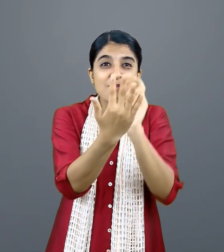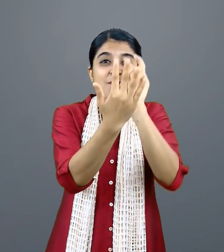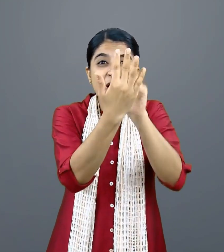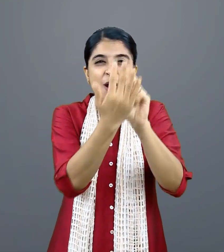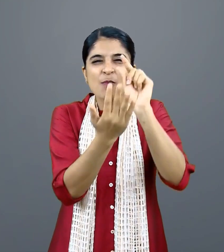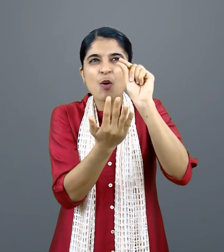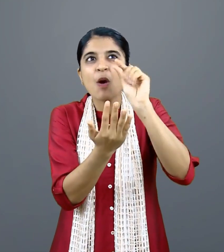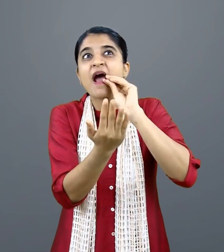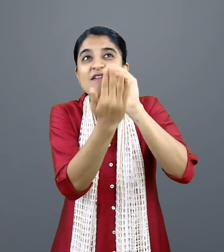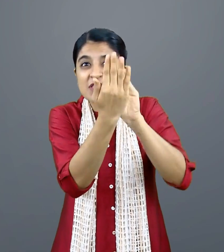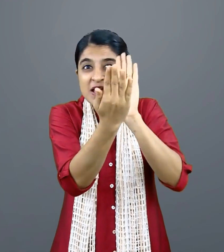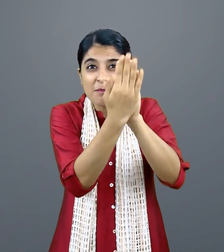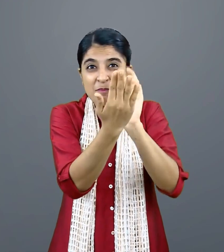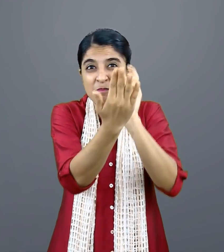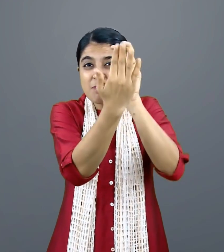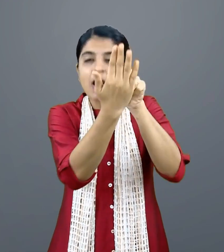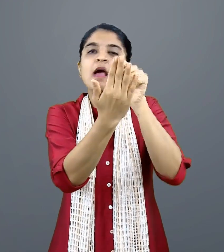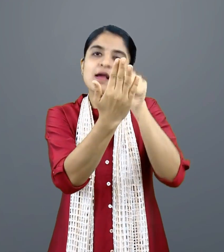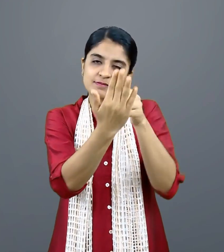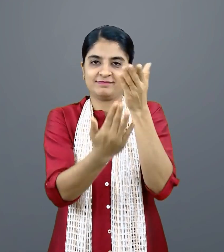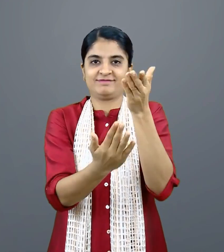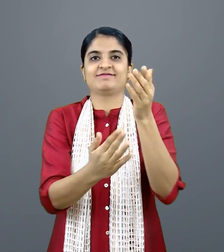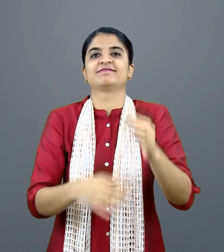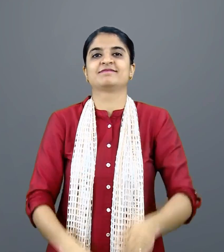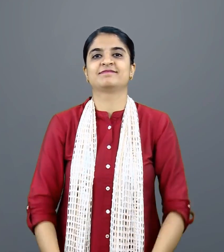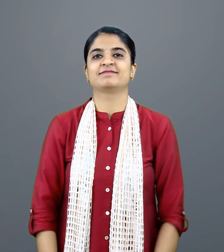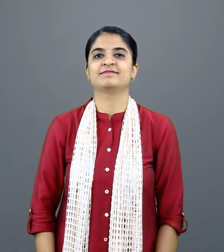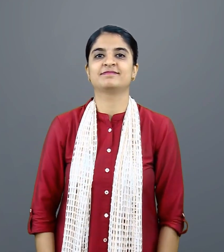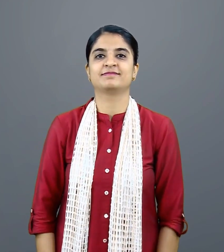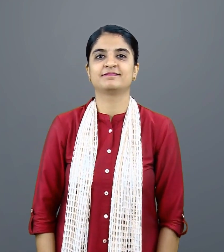Press the clip to-decided date with incentives. The is the future set If the price is the return date with the price price, it is the current price The price price price.